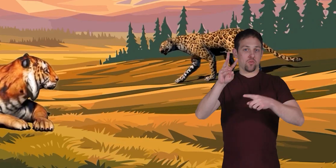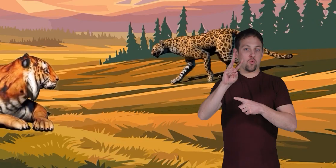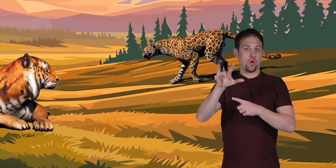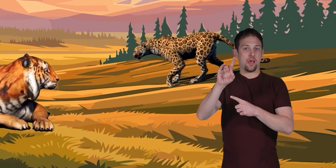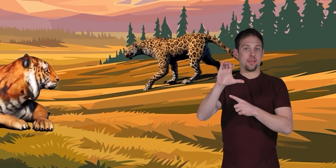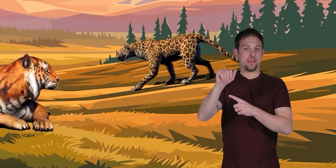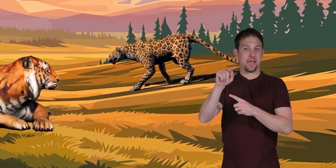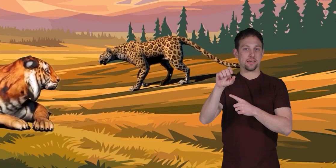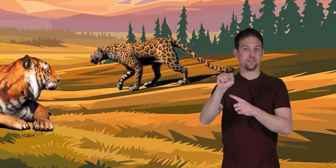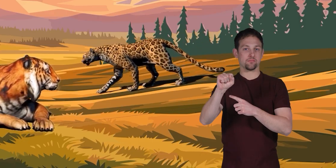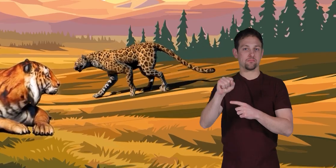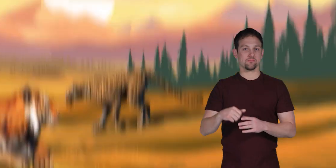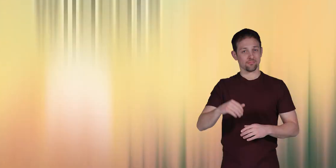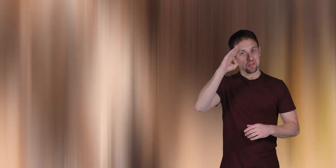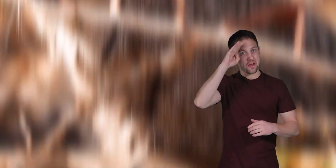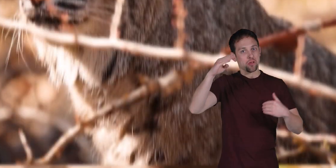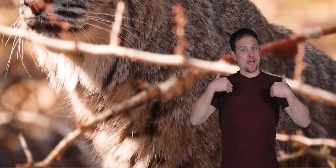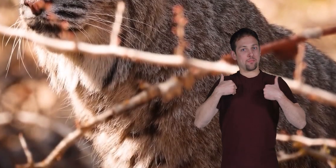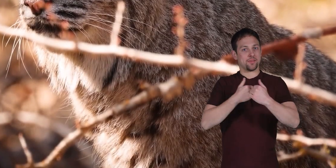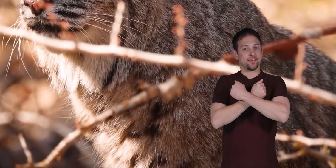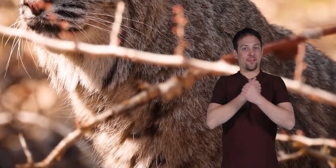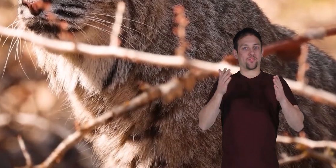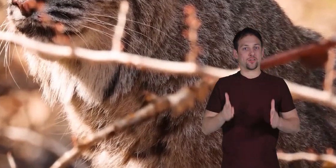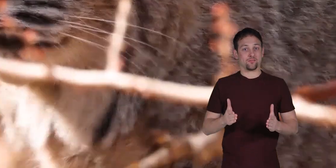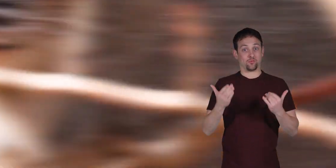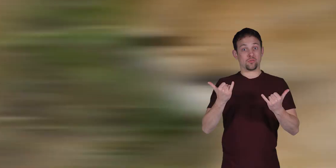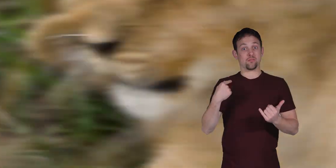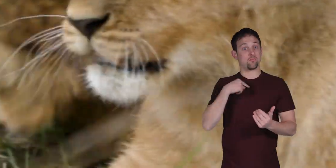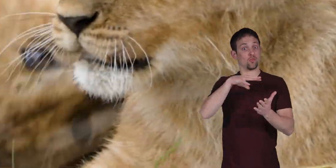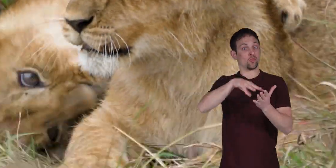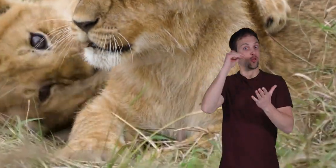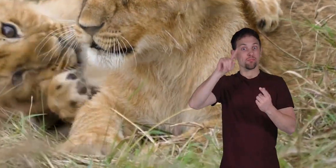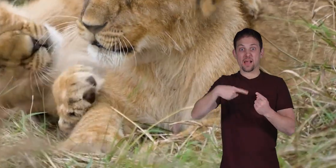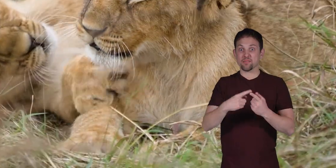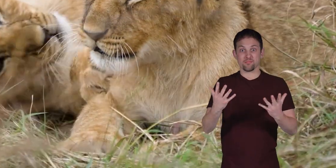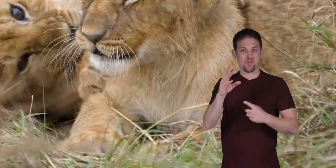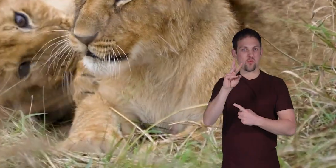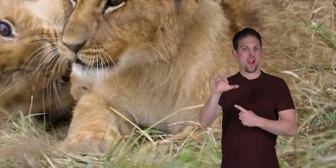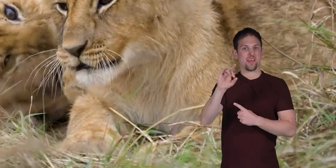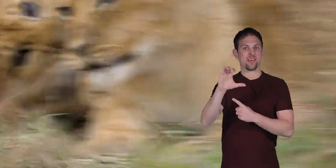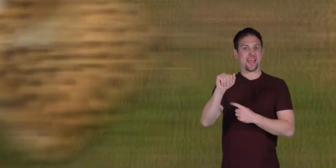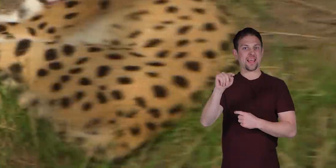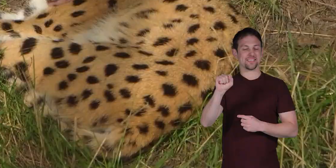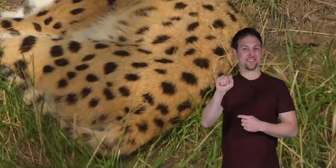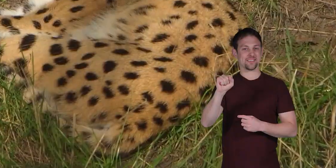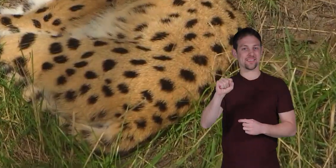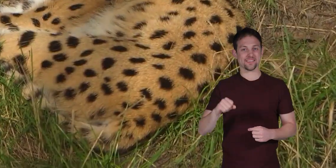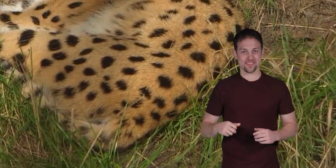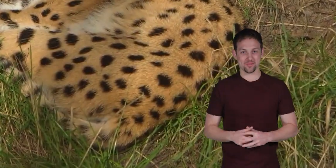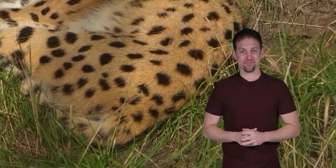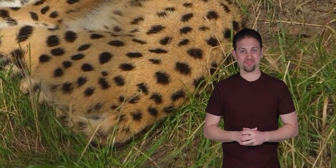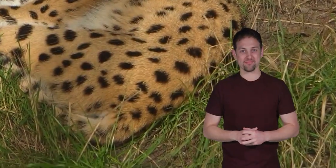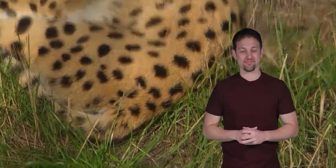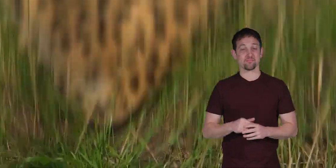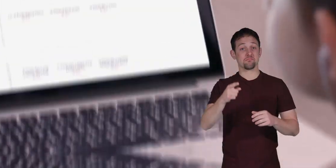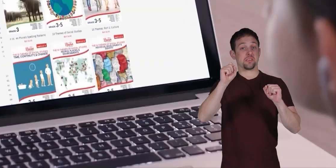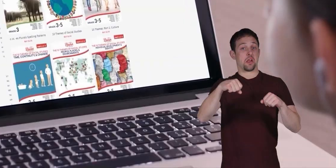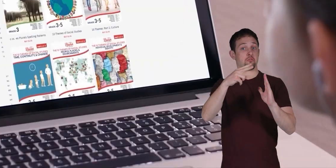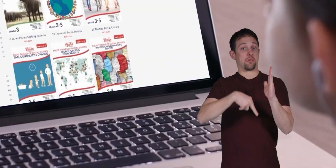Wildcats. Hi, animal lovers. Today, we are going to learn all about wildcats. You can read